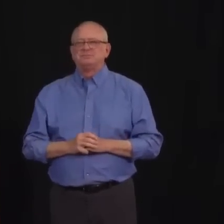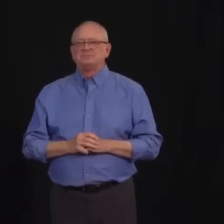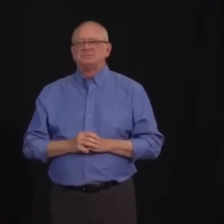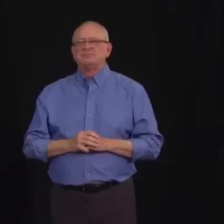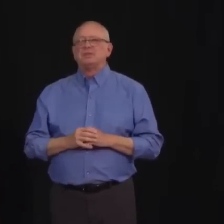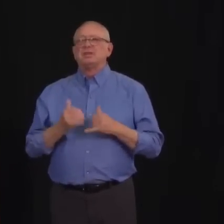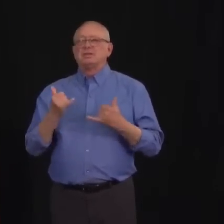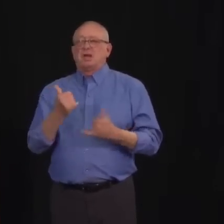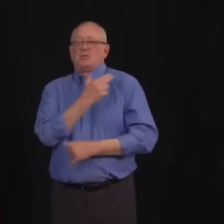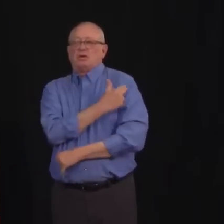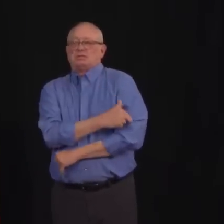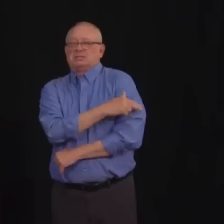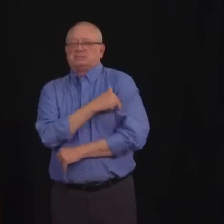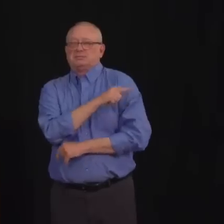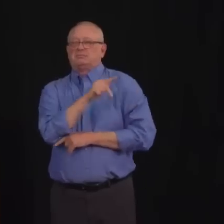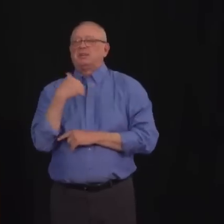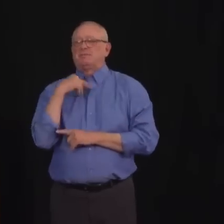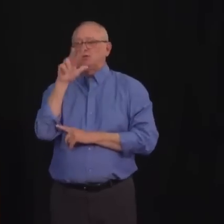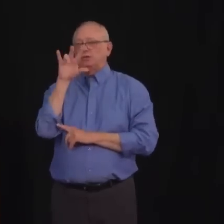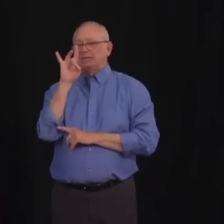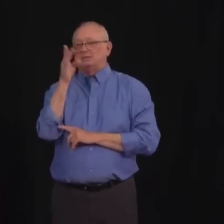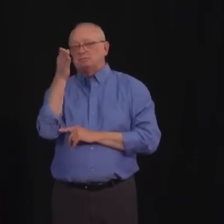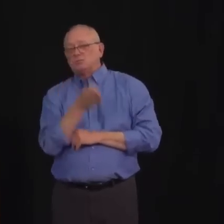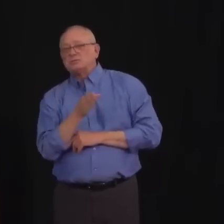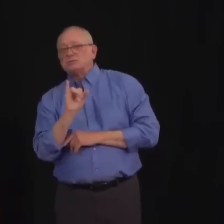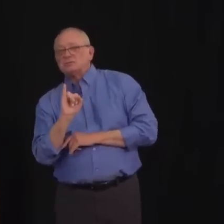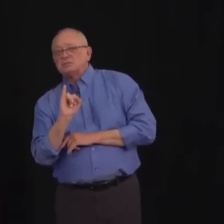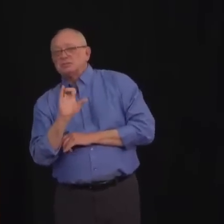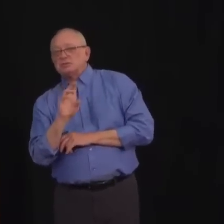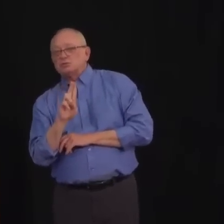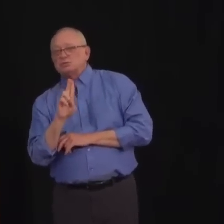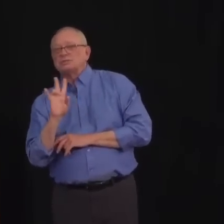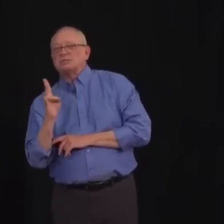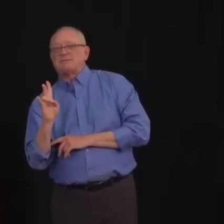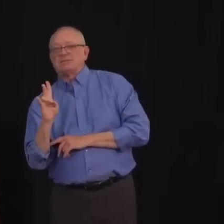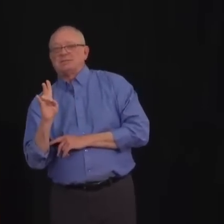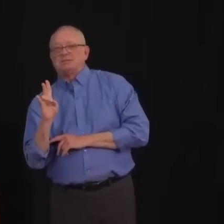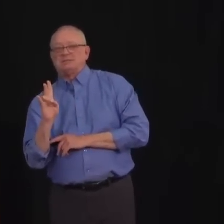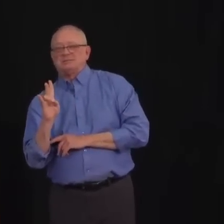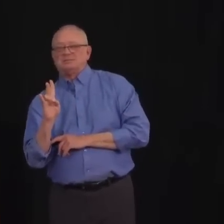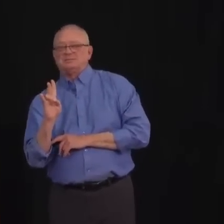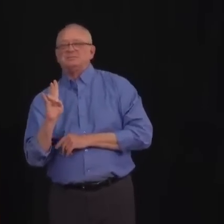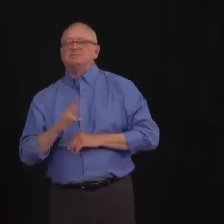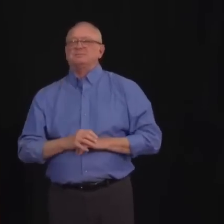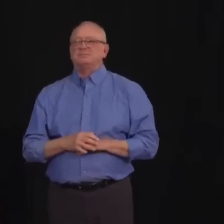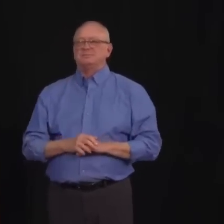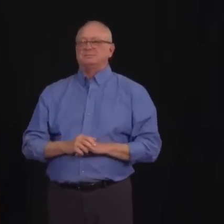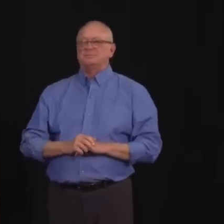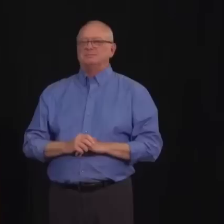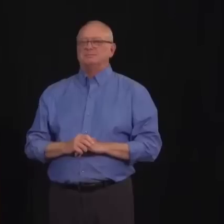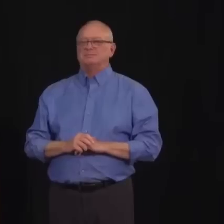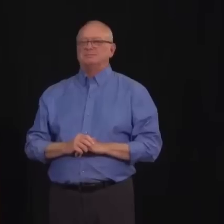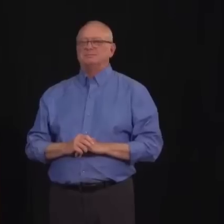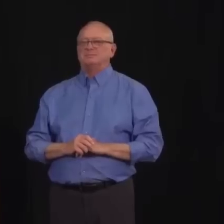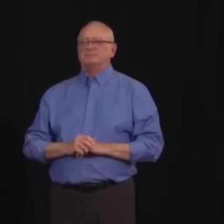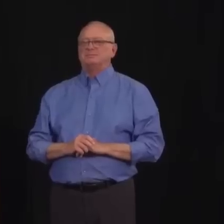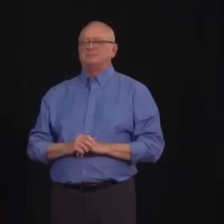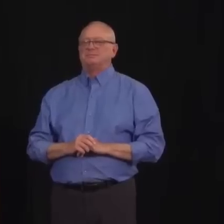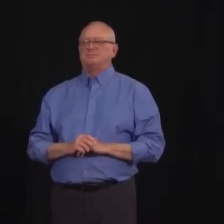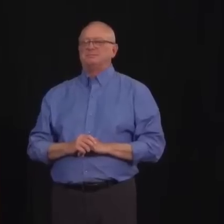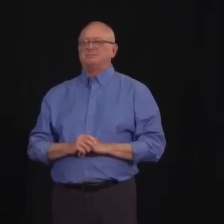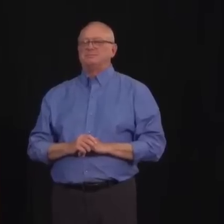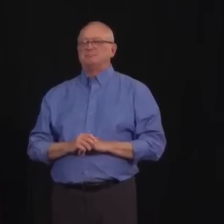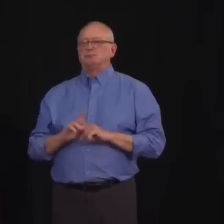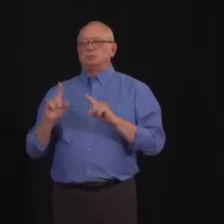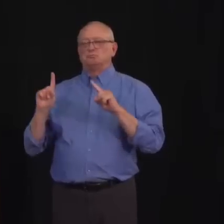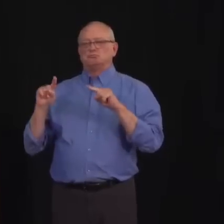Currently 38 people are hospitalized with COVID-19 with seven of these in ICUs. In the last 24